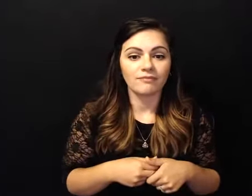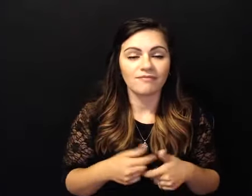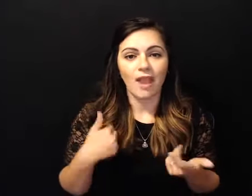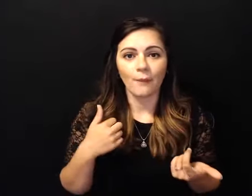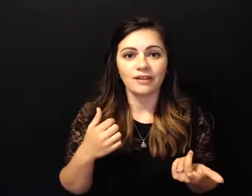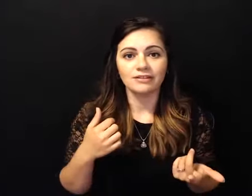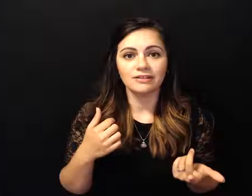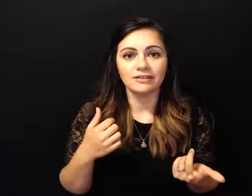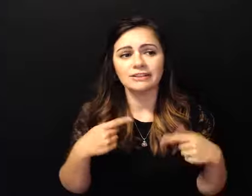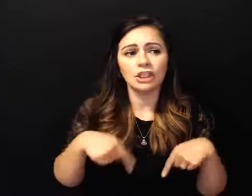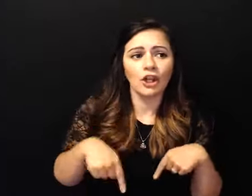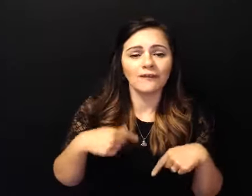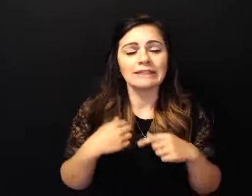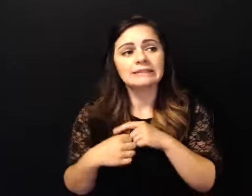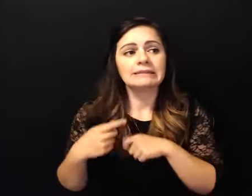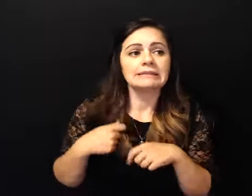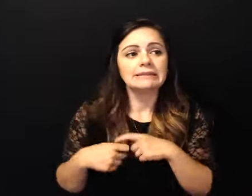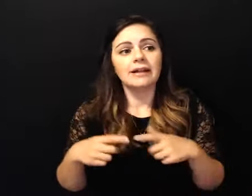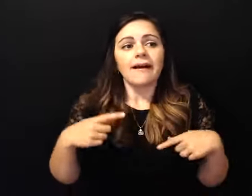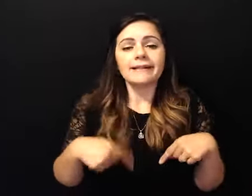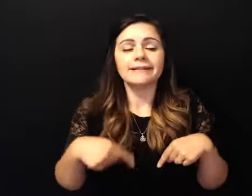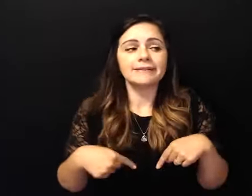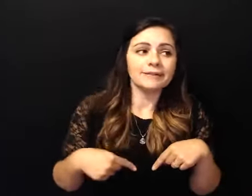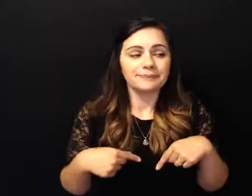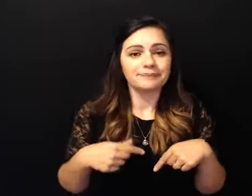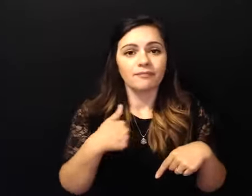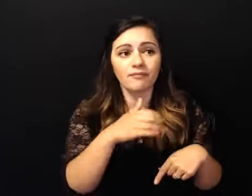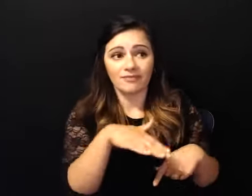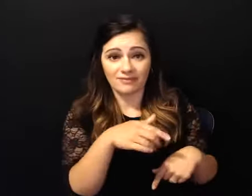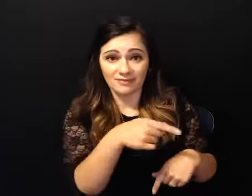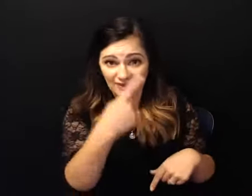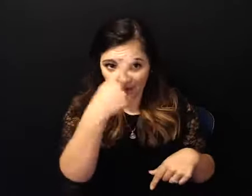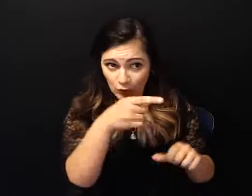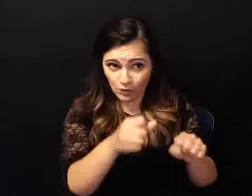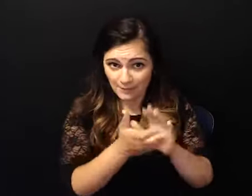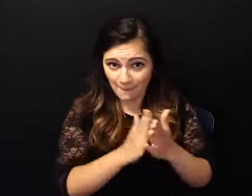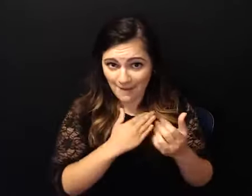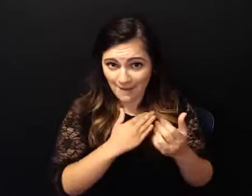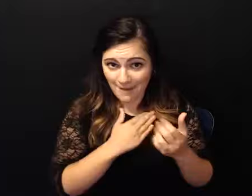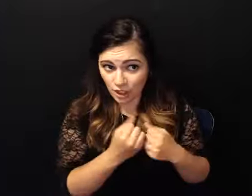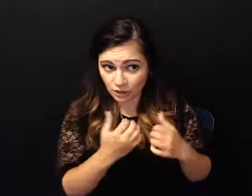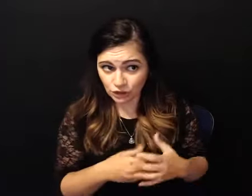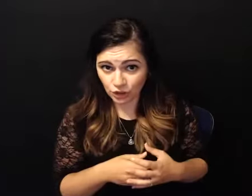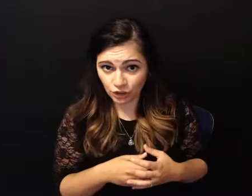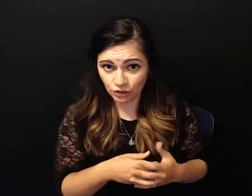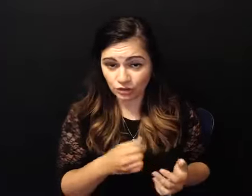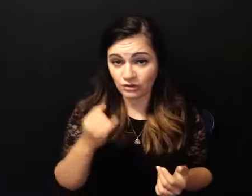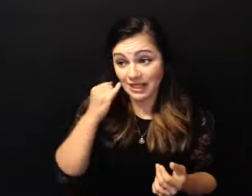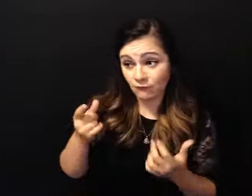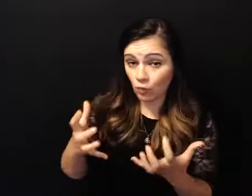nervous and said you know uh do you think maybe you would be my sponsor and she said to me she said if you want what i have you'll do what i do and this is what